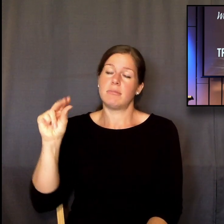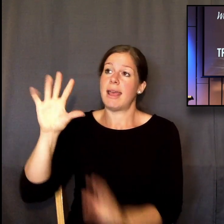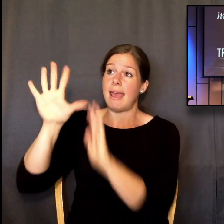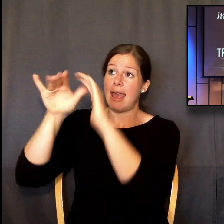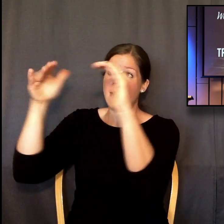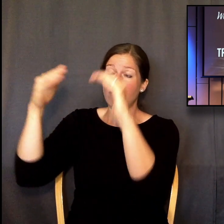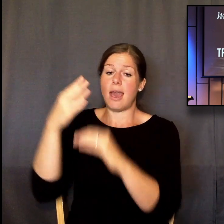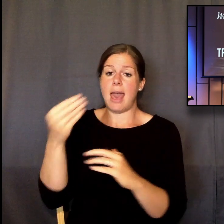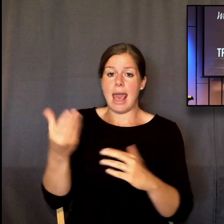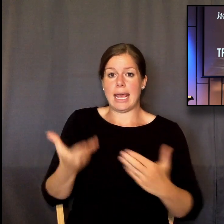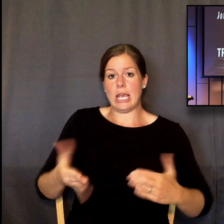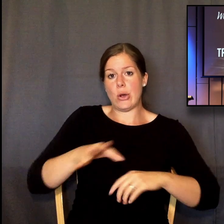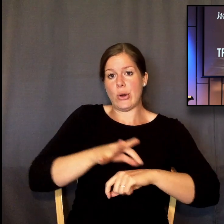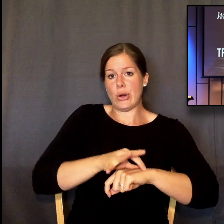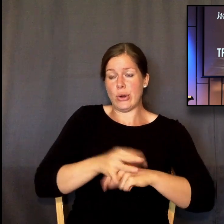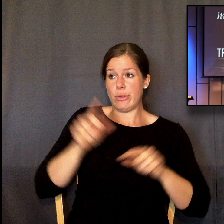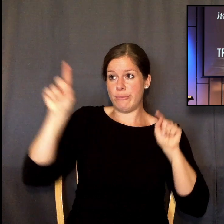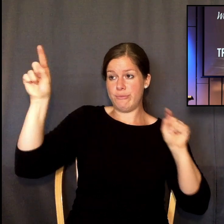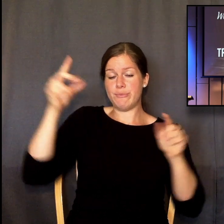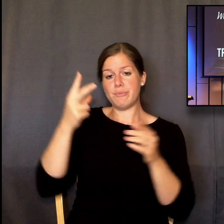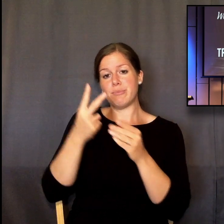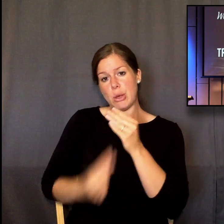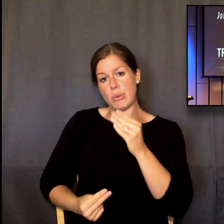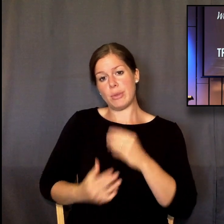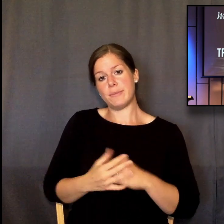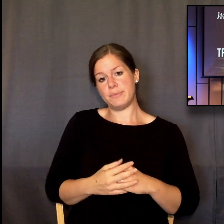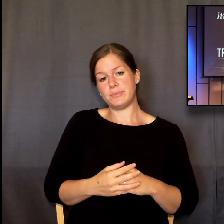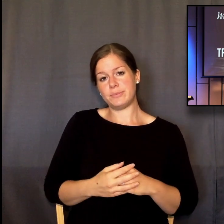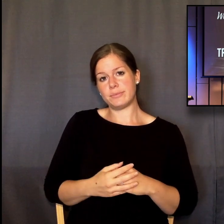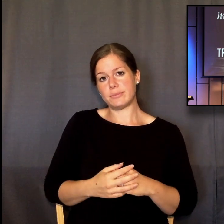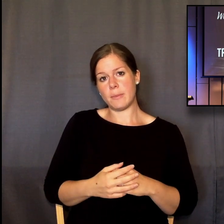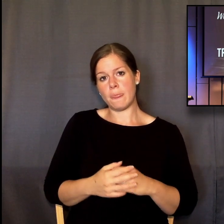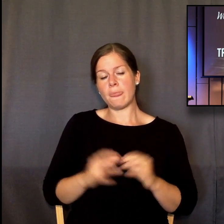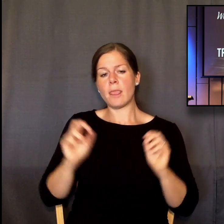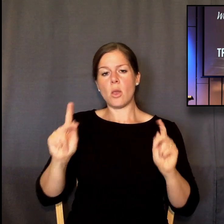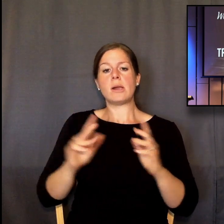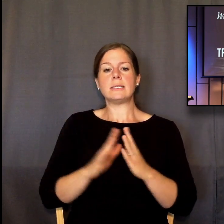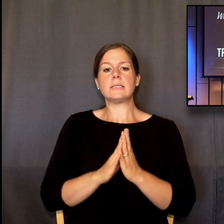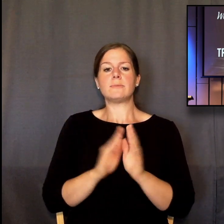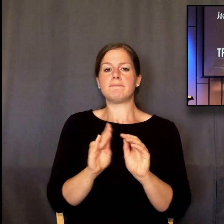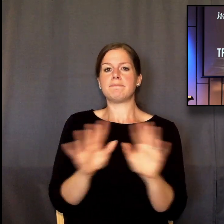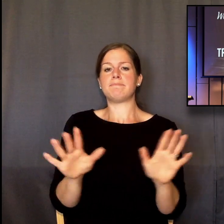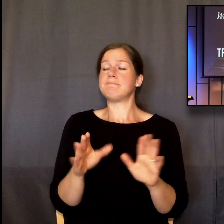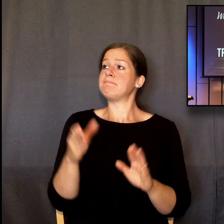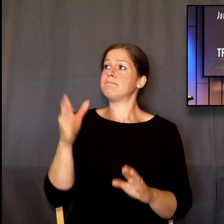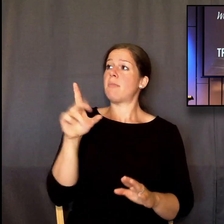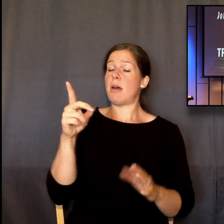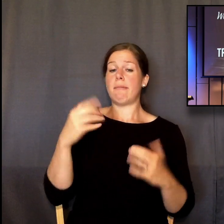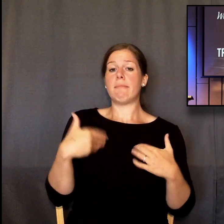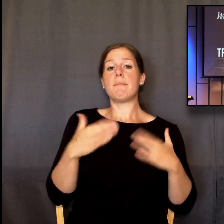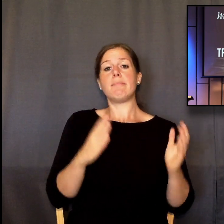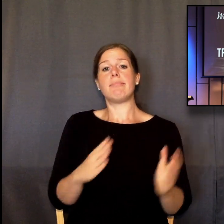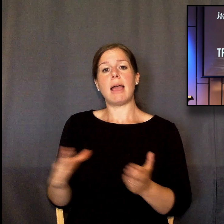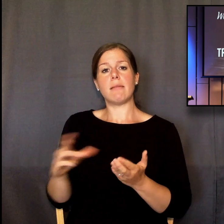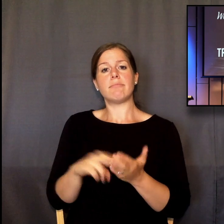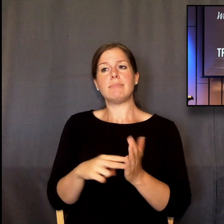Having plans, having a plan means that God is not disorganized. It means that there's nothing random at all.